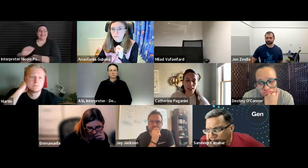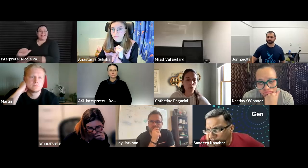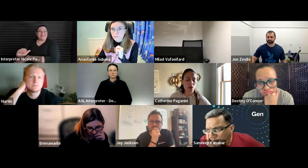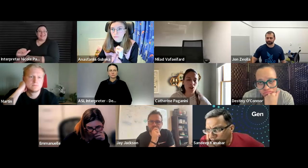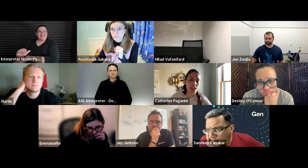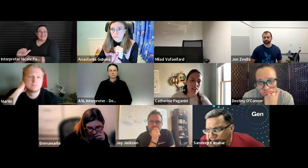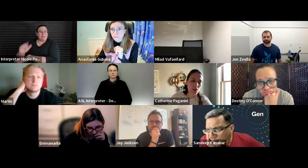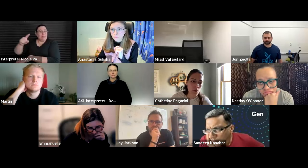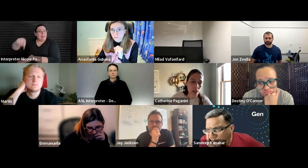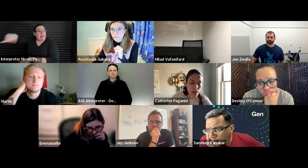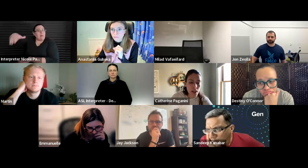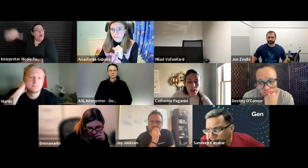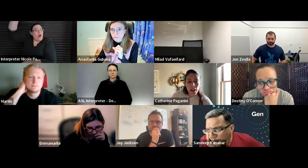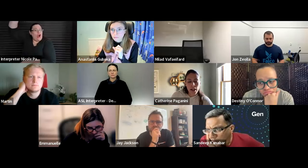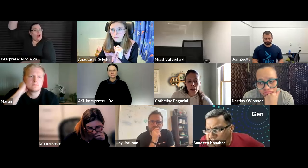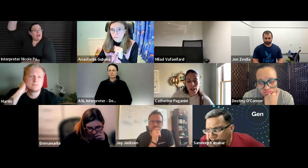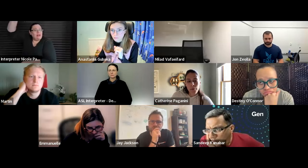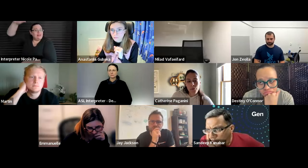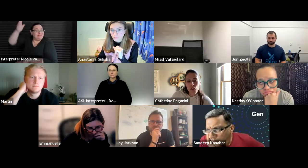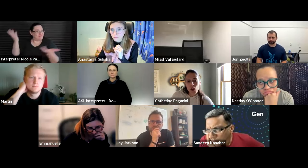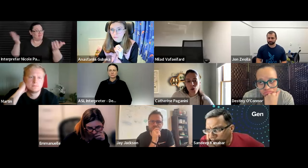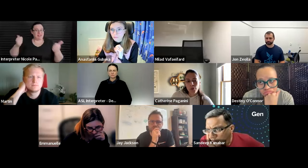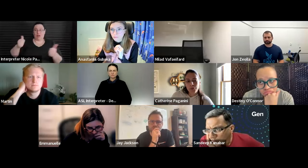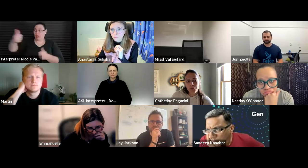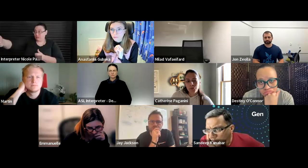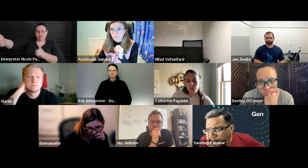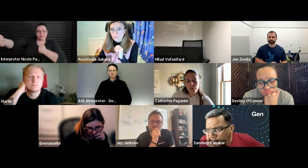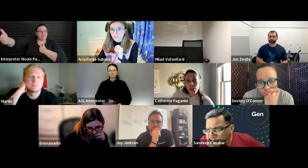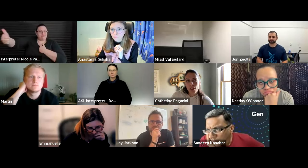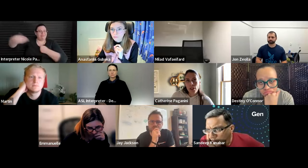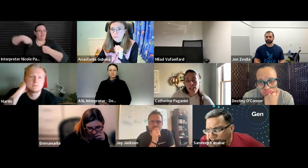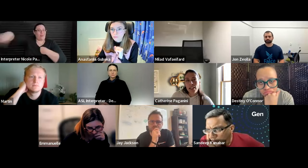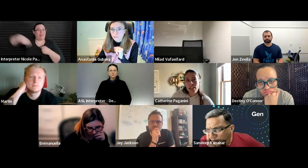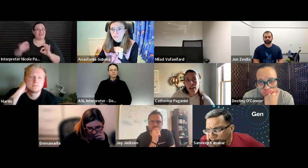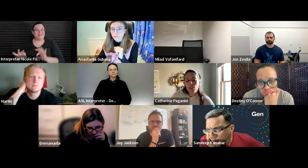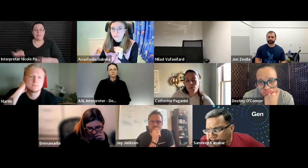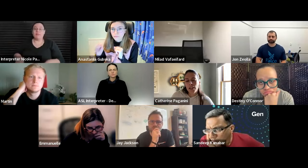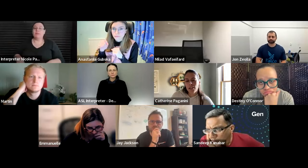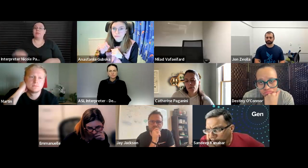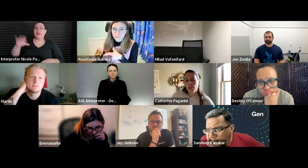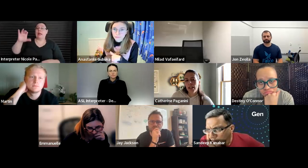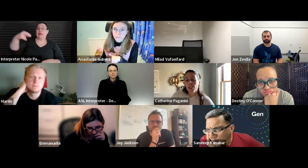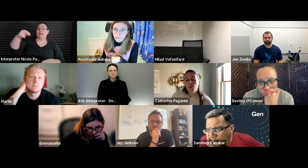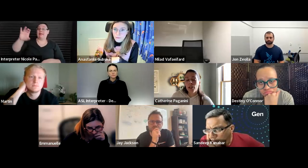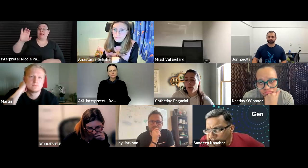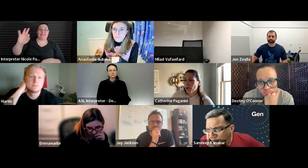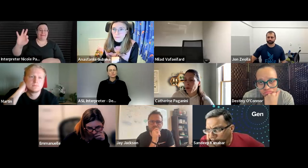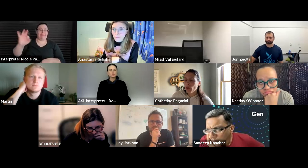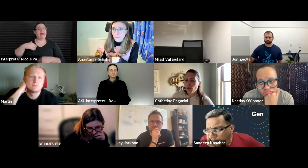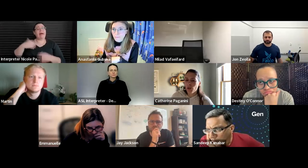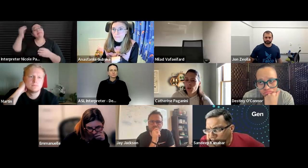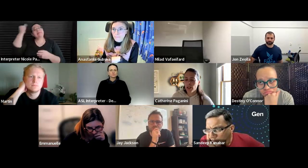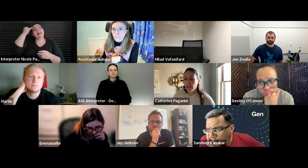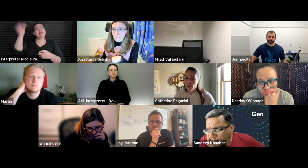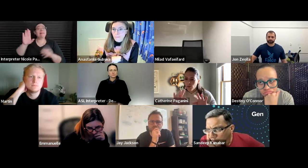and they get more so i think it's a win-win um so the cncf had something similar like a speaker